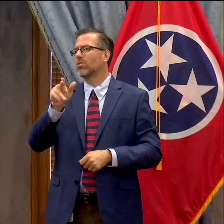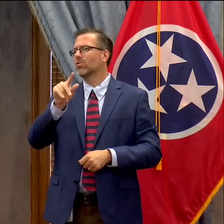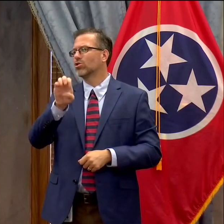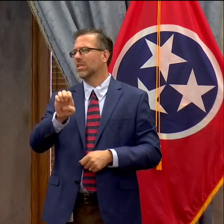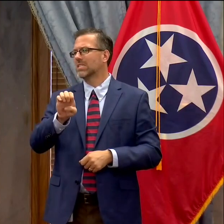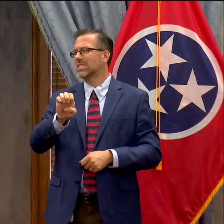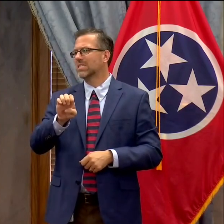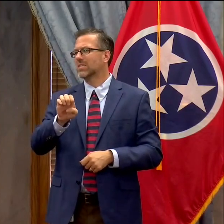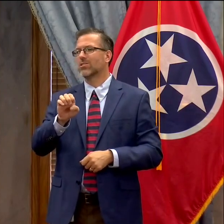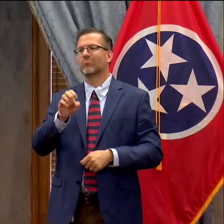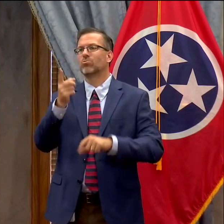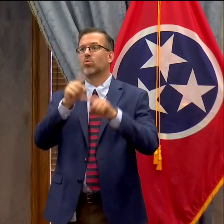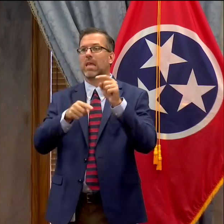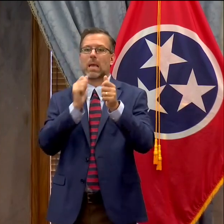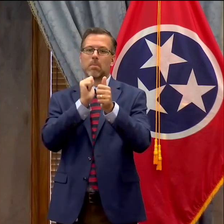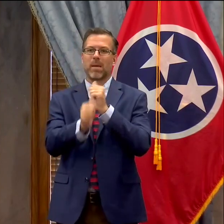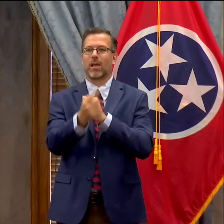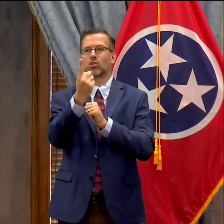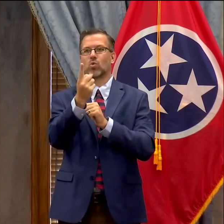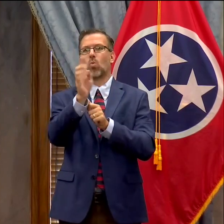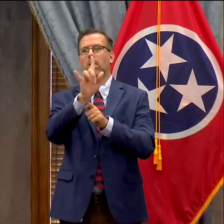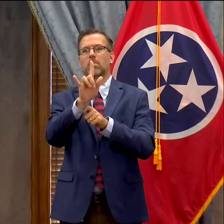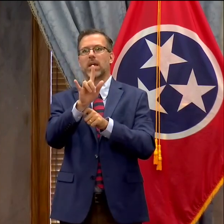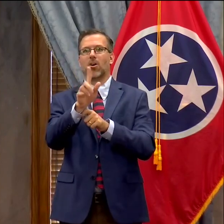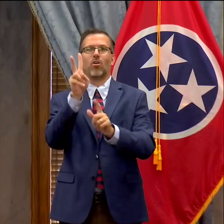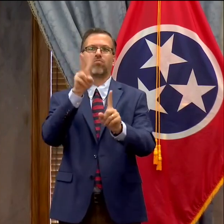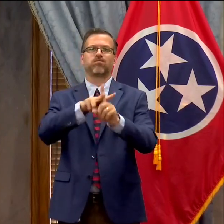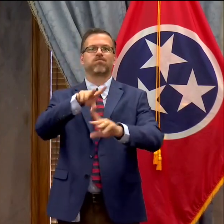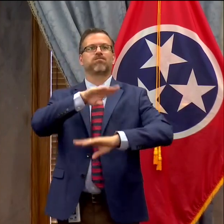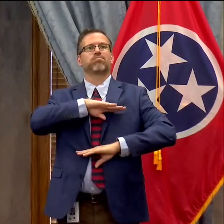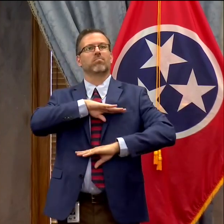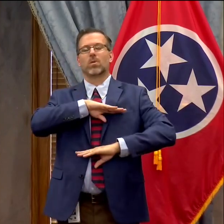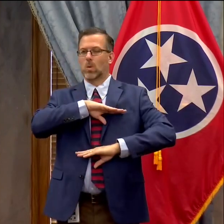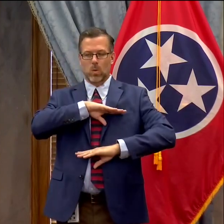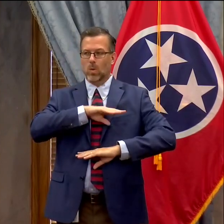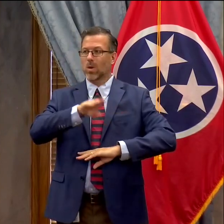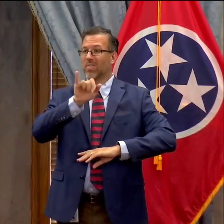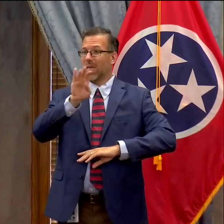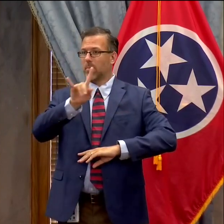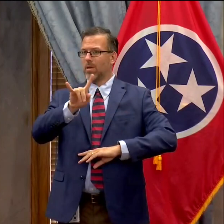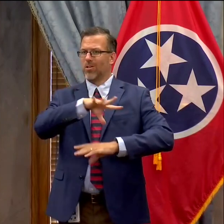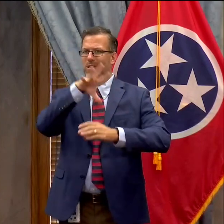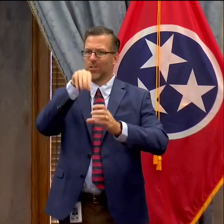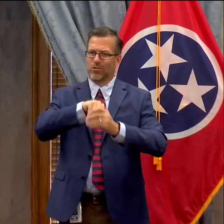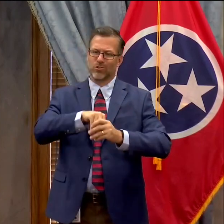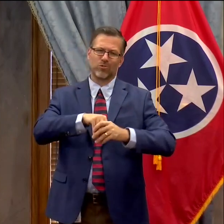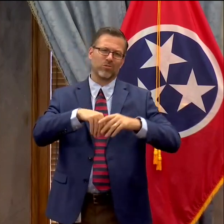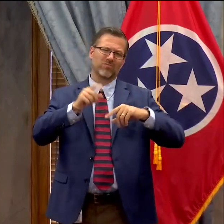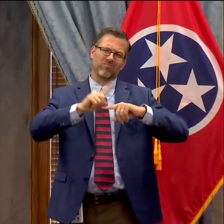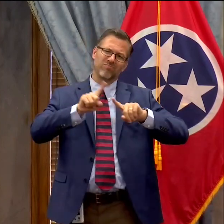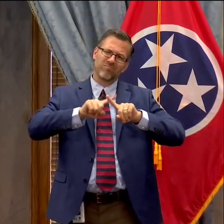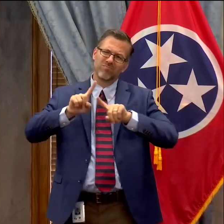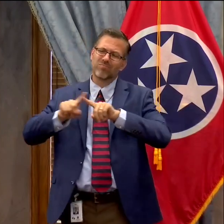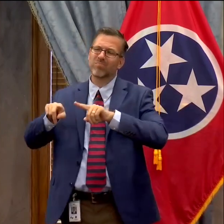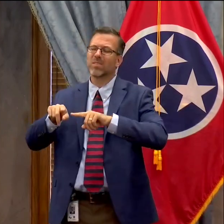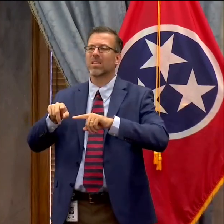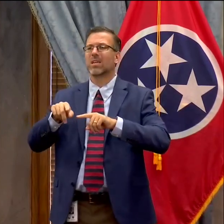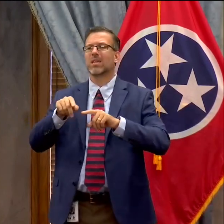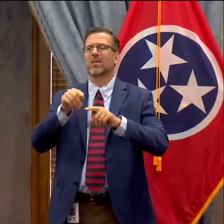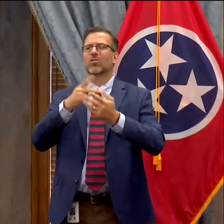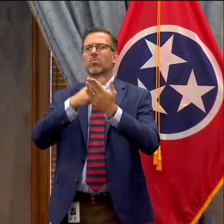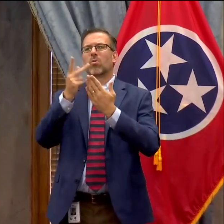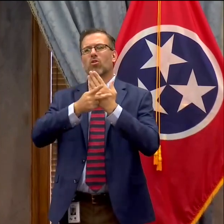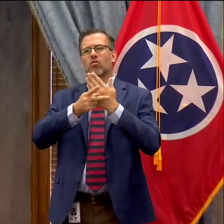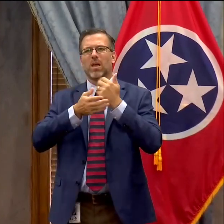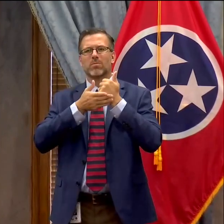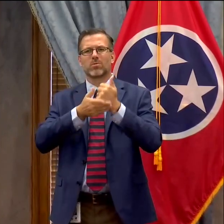broad effort that as I said earlier includes any number of things diversion re-entry sentencing